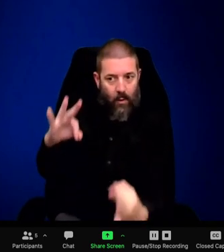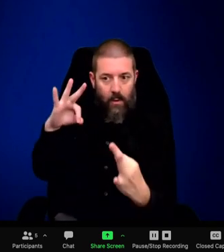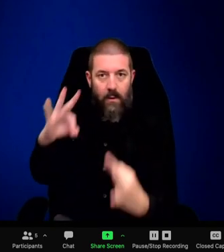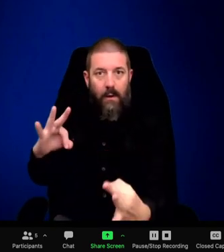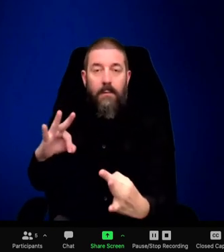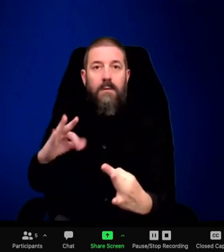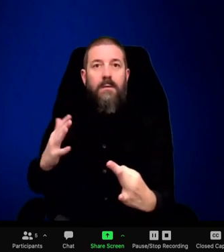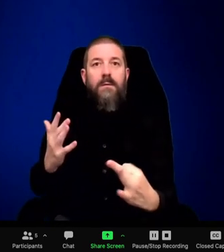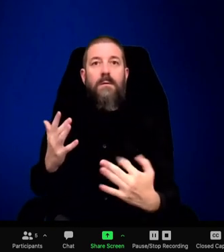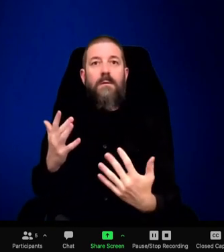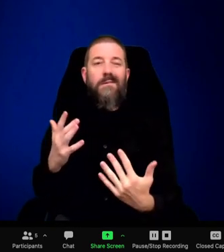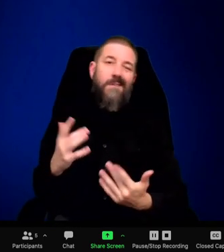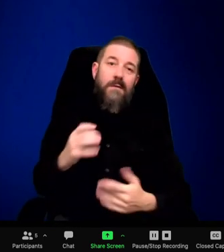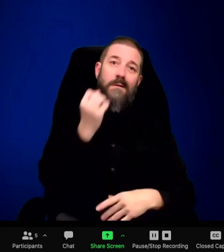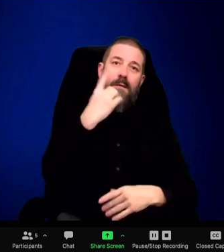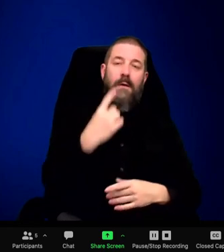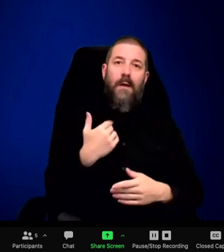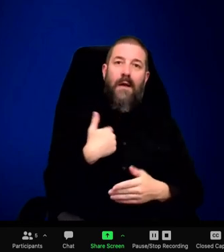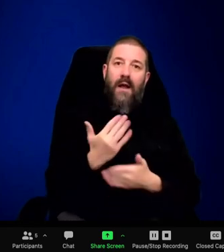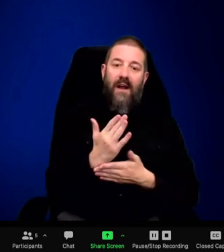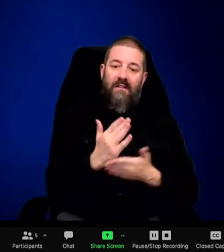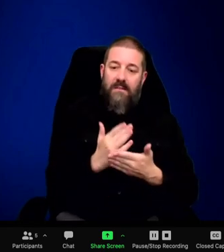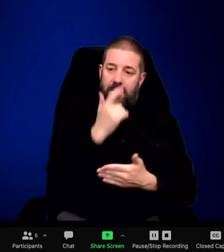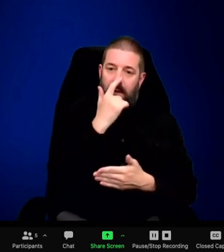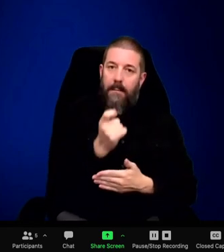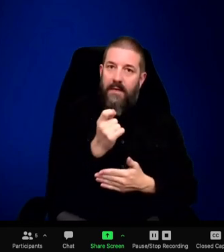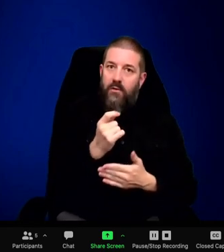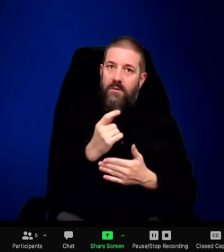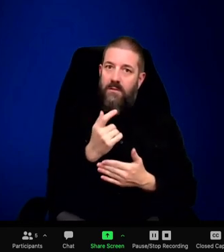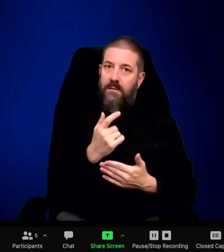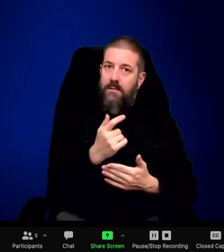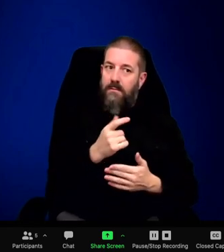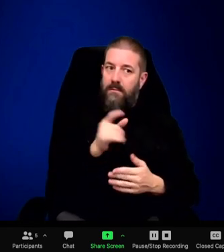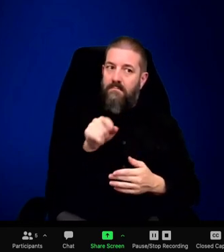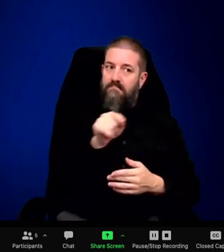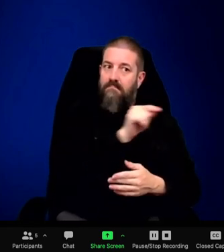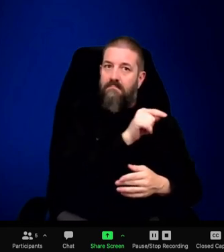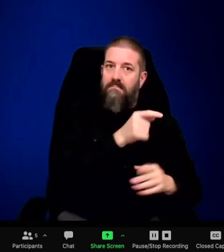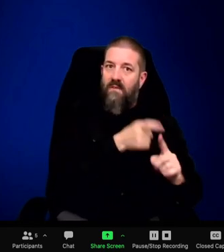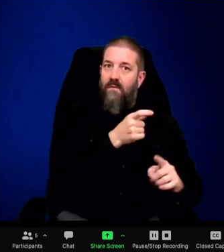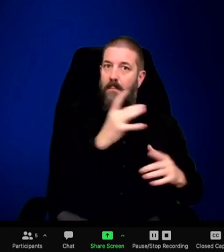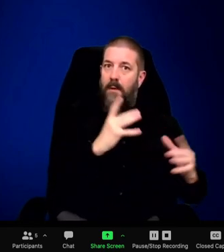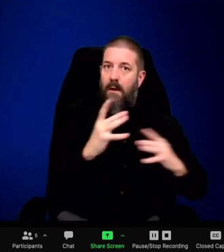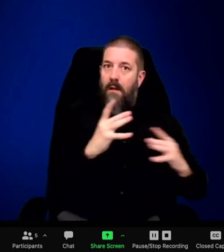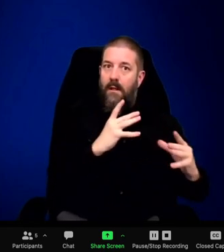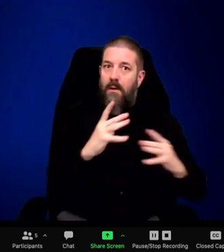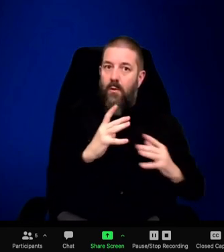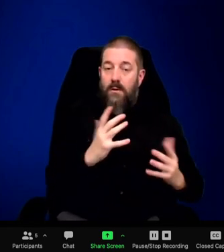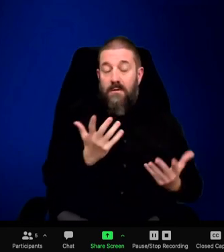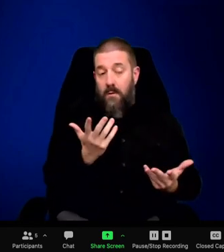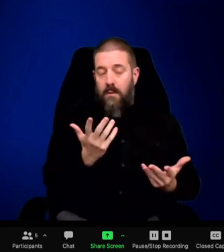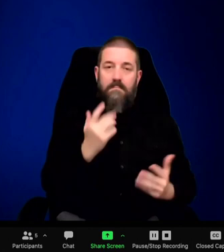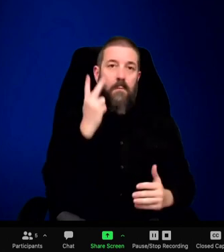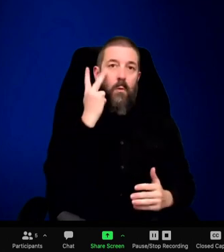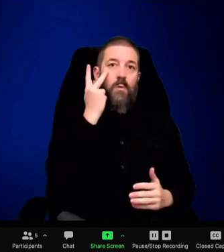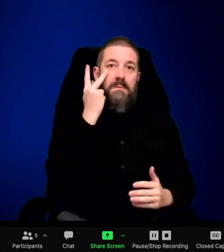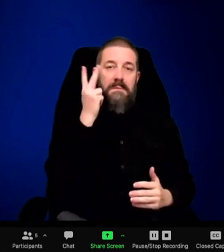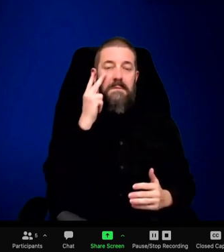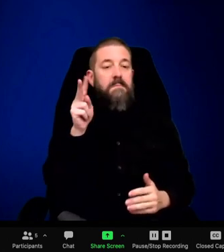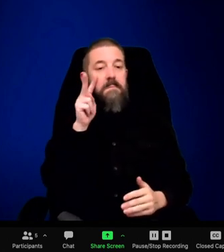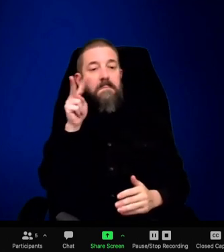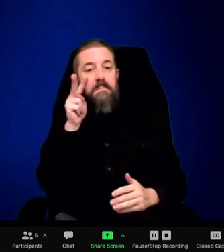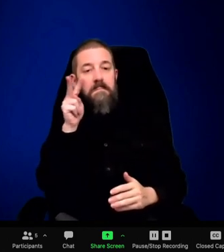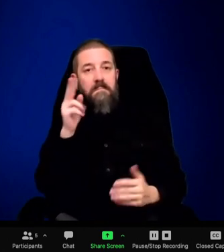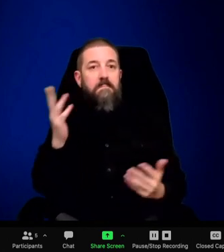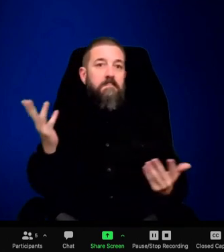good to me. And that's what you have to do. Um, wolves in captivity, as far as I know, and I, I've been